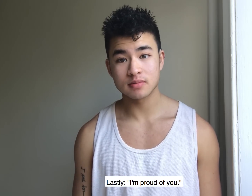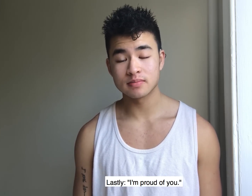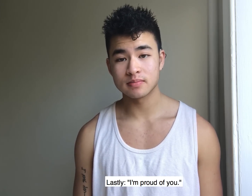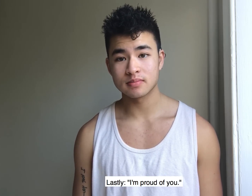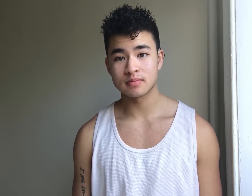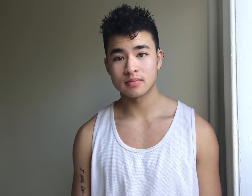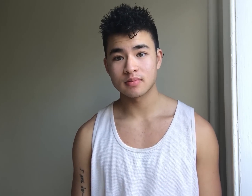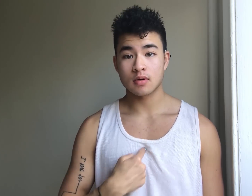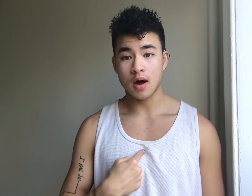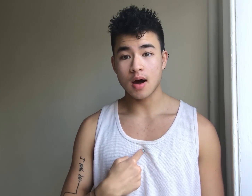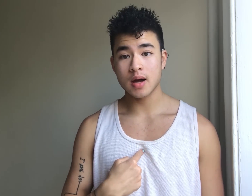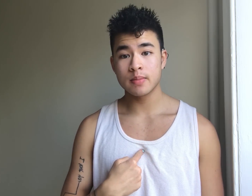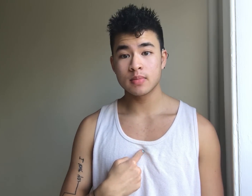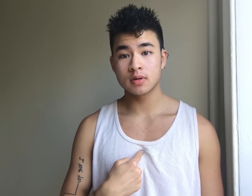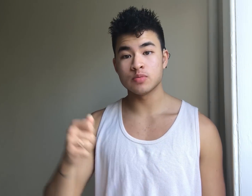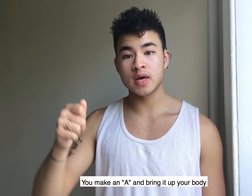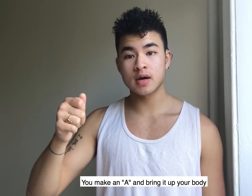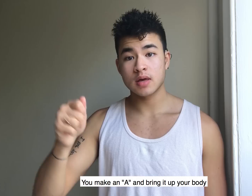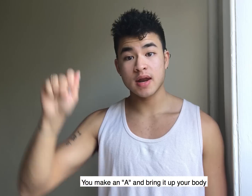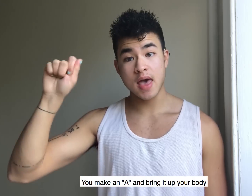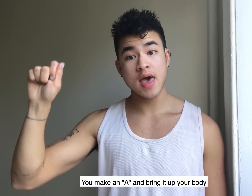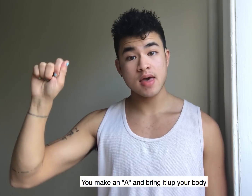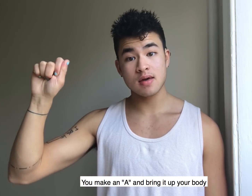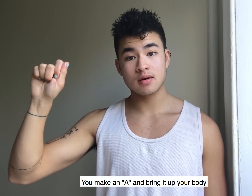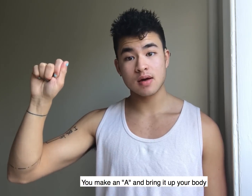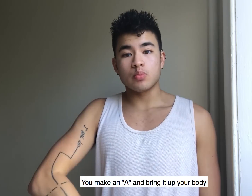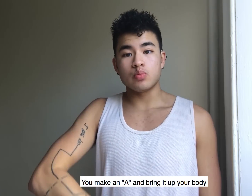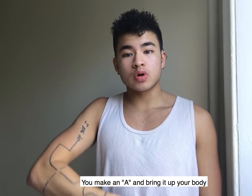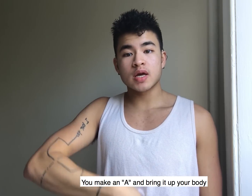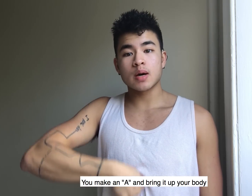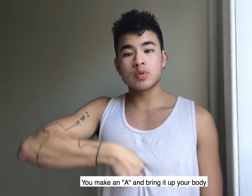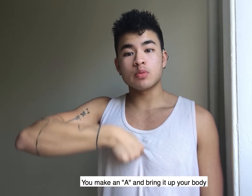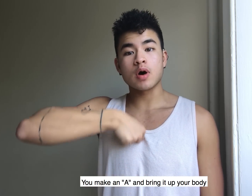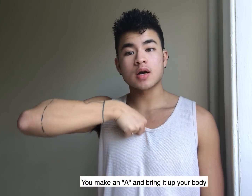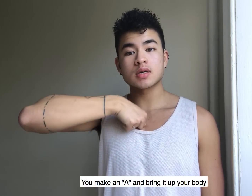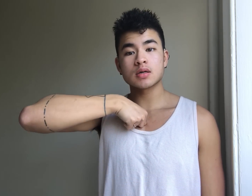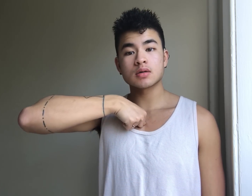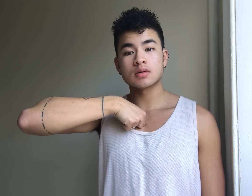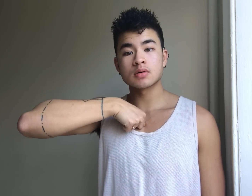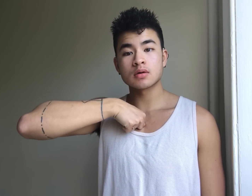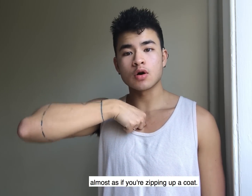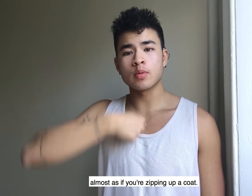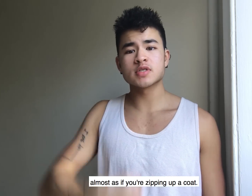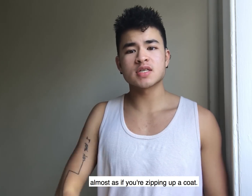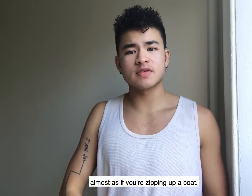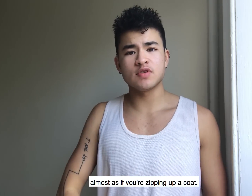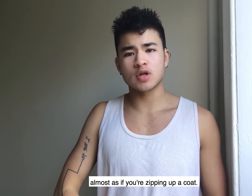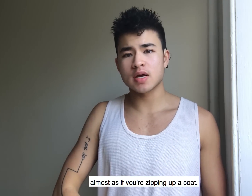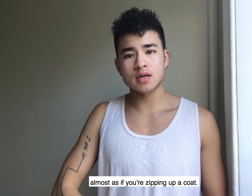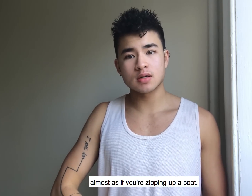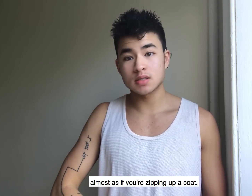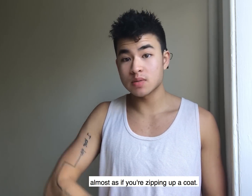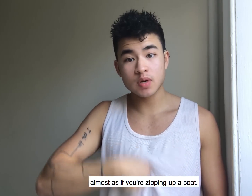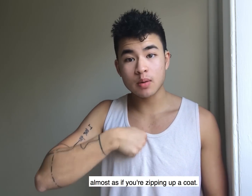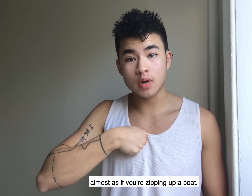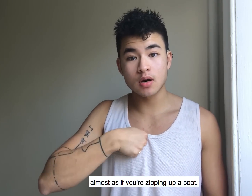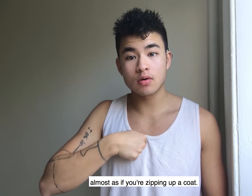I'm you make an A and bring it up your body almost as if you're like zipping up a coat